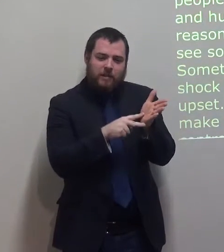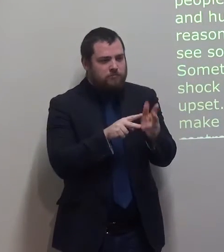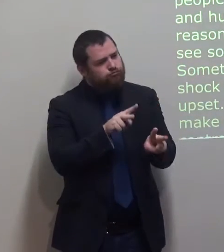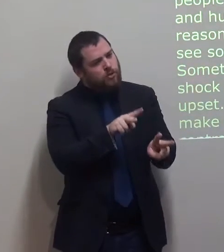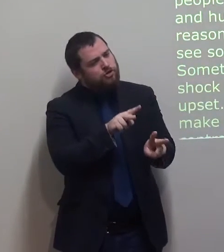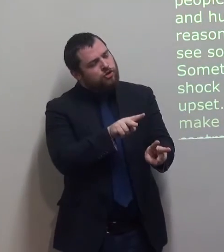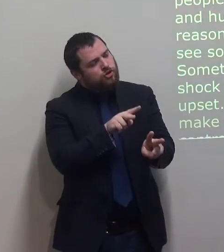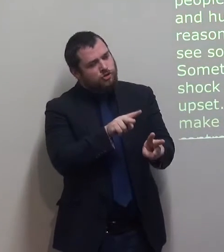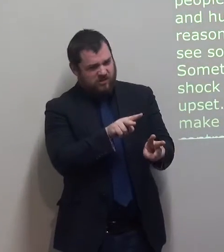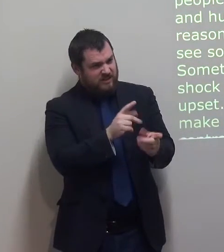some terrible things.